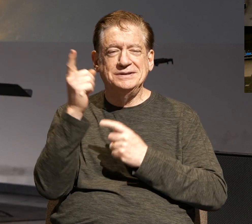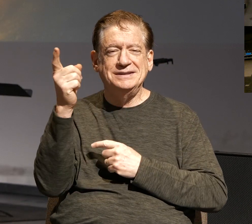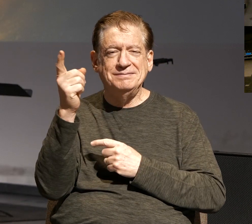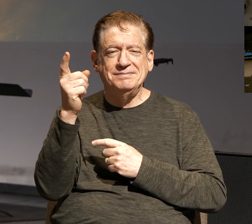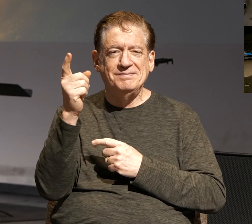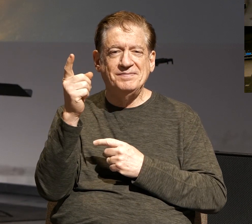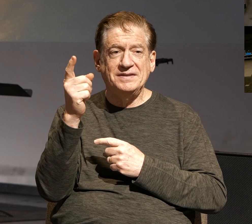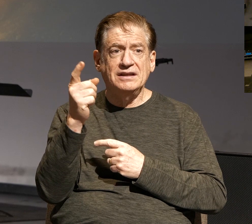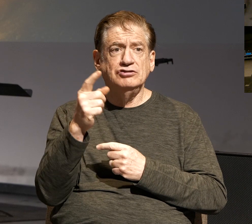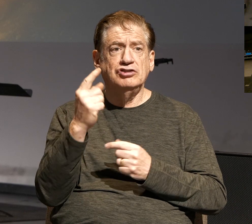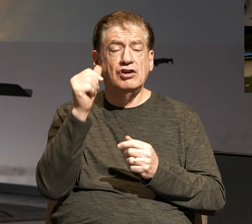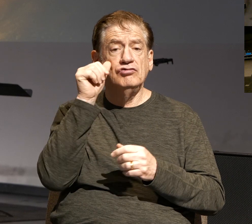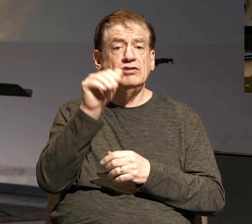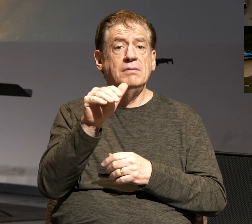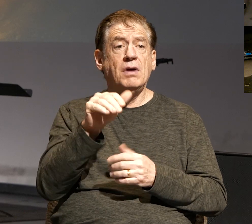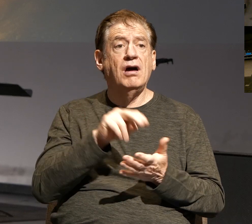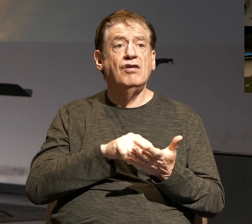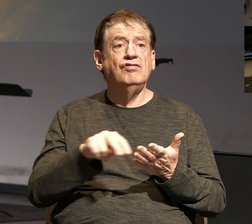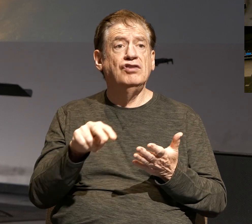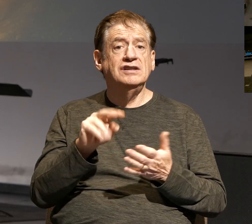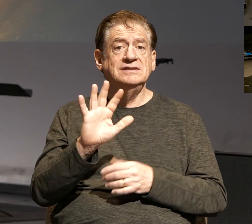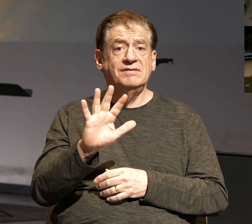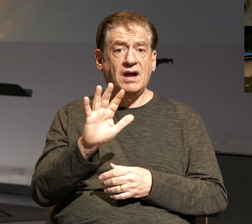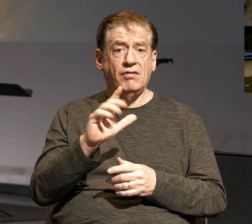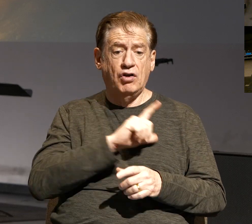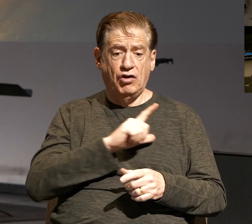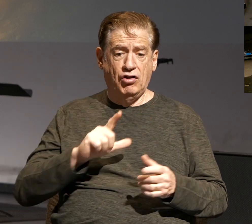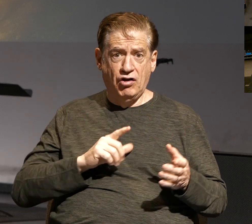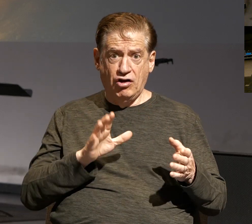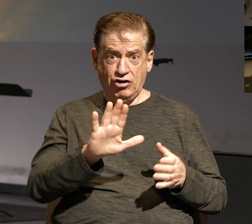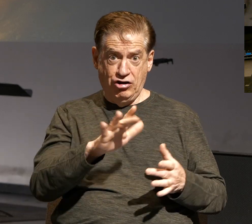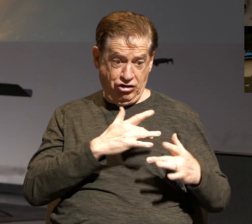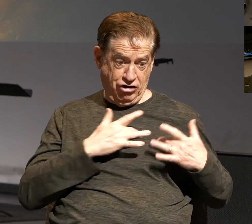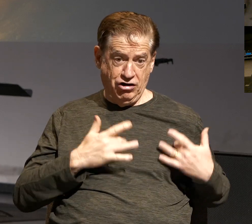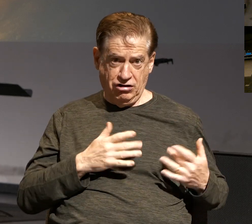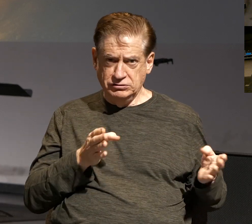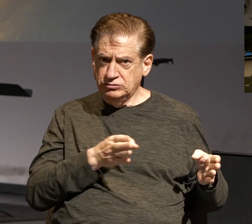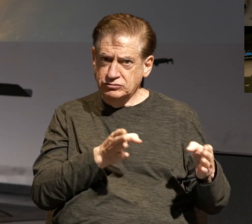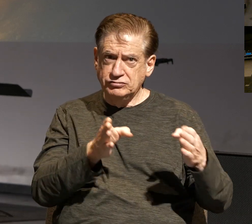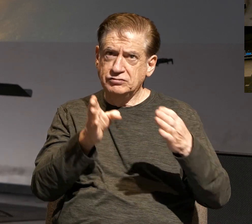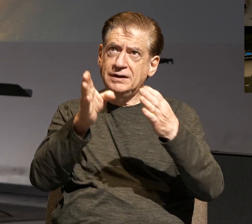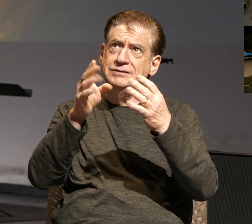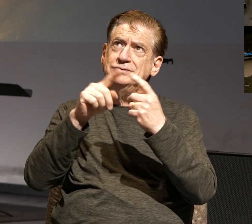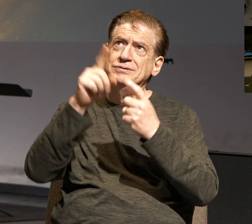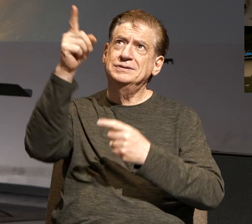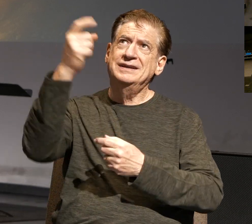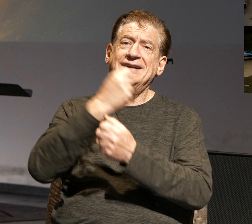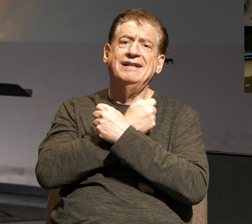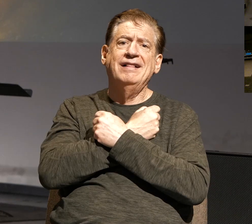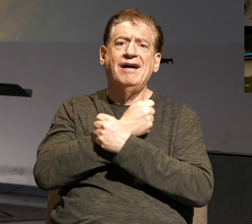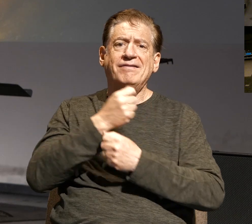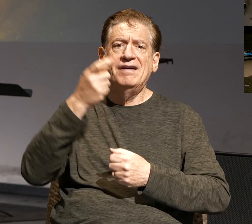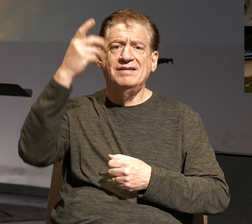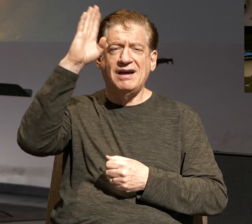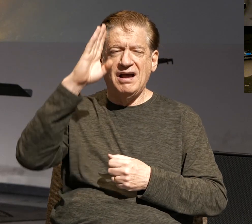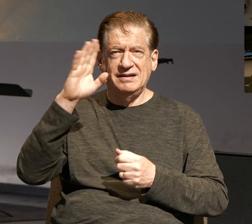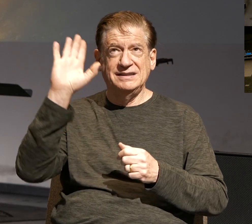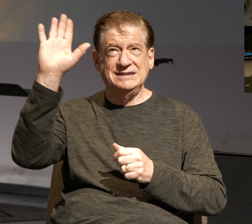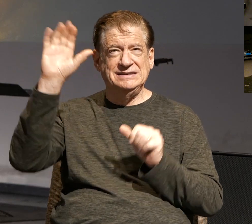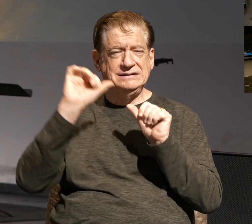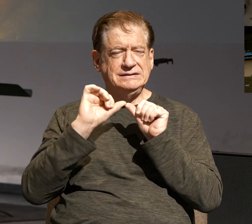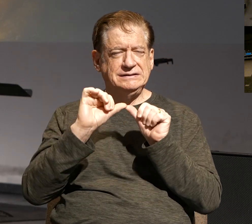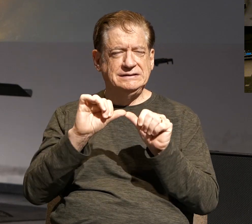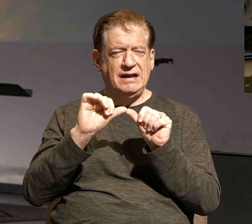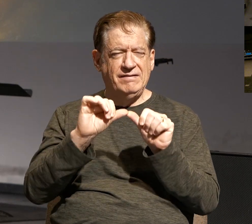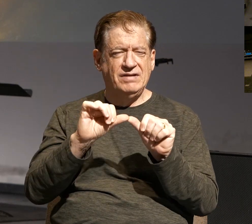Just a reminder, verse 5 says, may the Lord direct your hearts to the love of God and to the steadfastness of Christ. I love